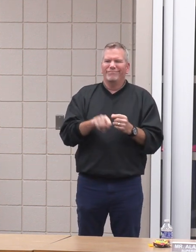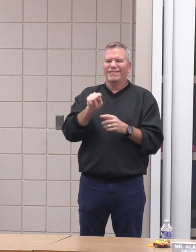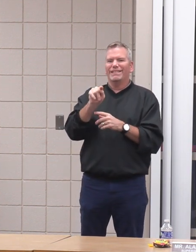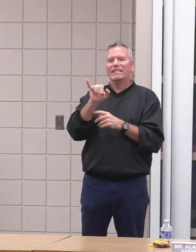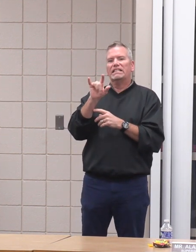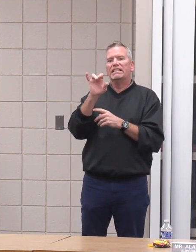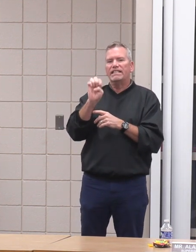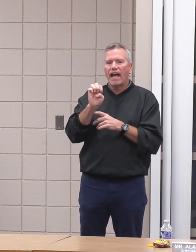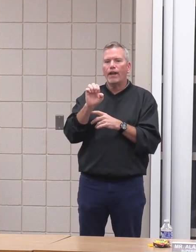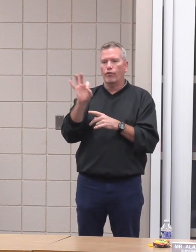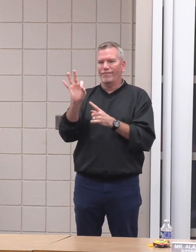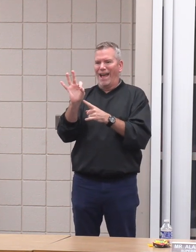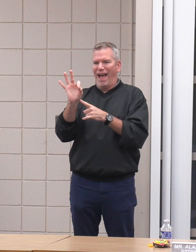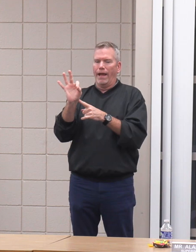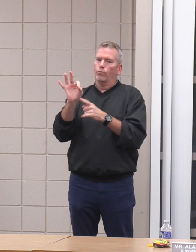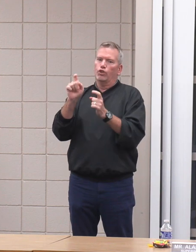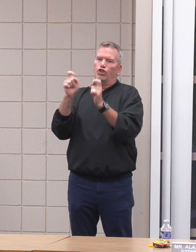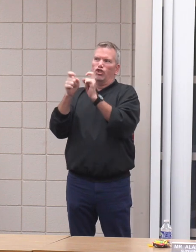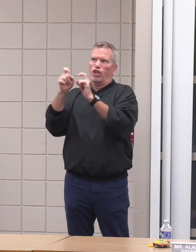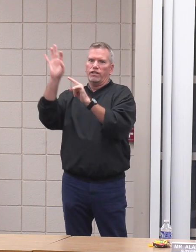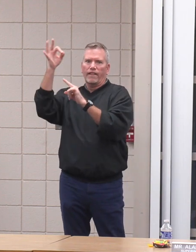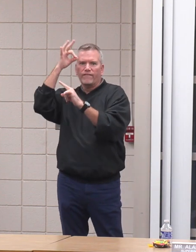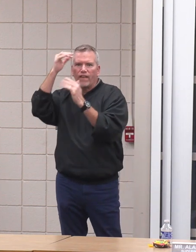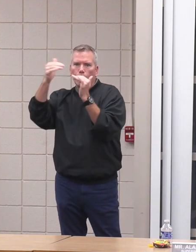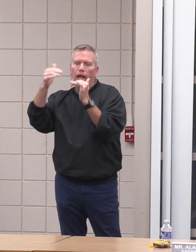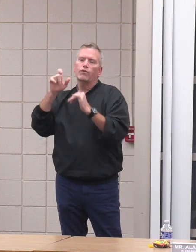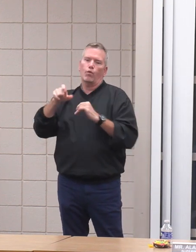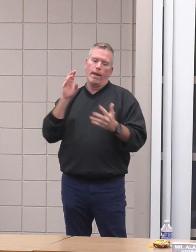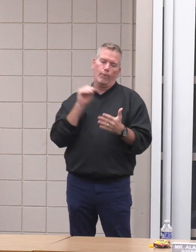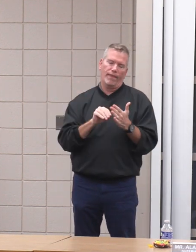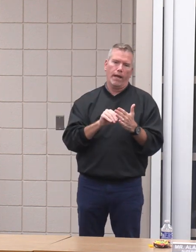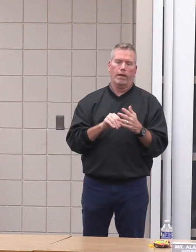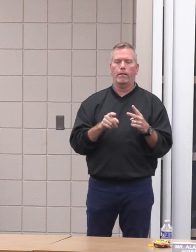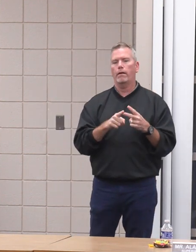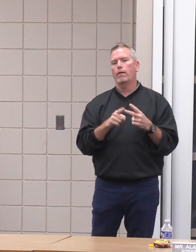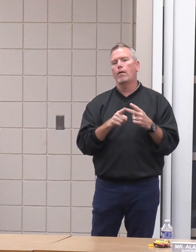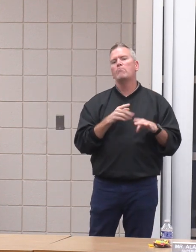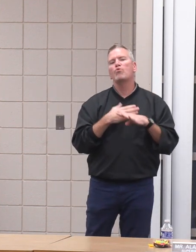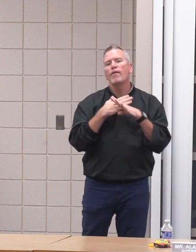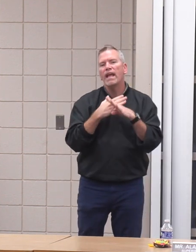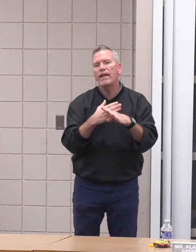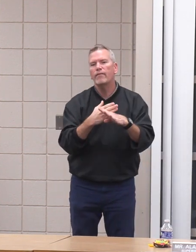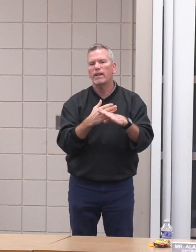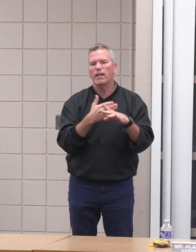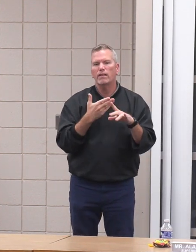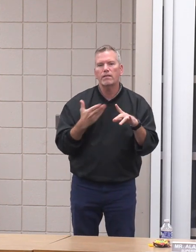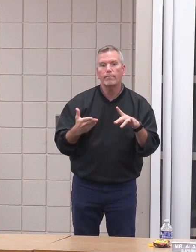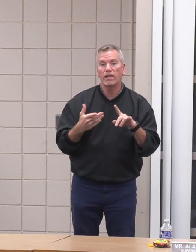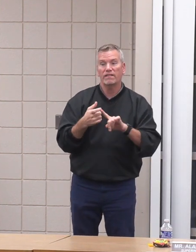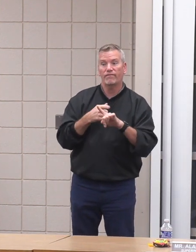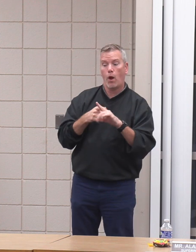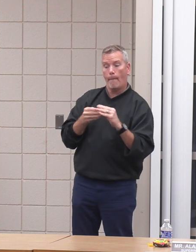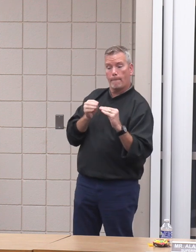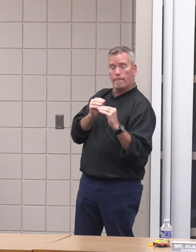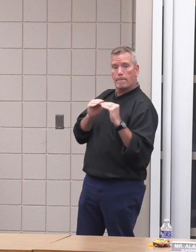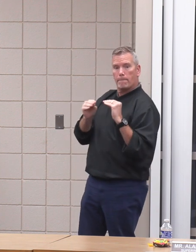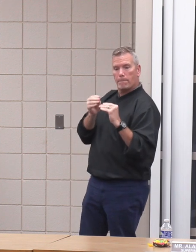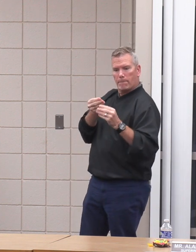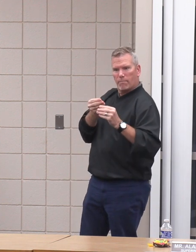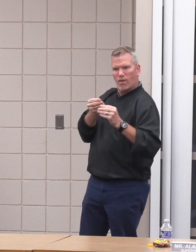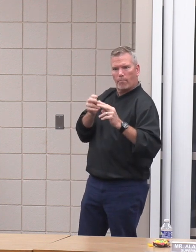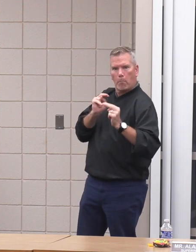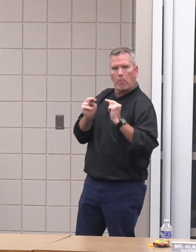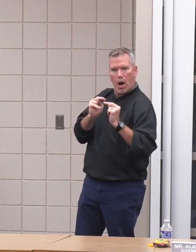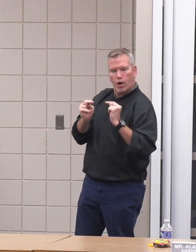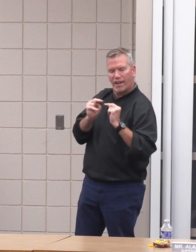we had to deal with. The prohibitive subjects of bargaining that came back through are all, they've gone to the